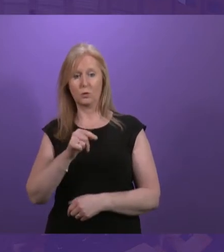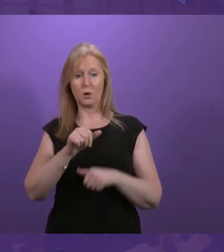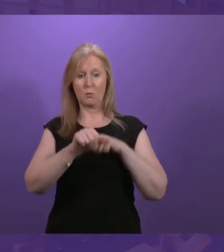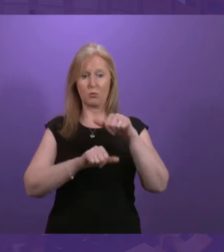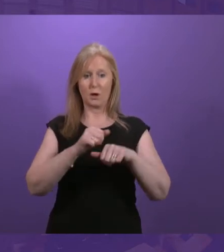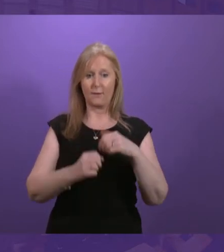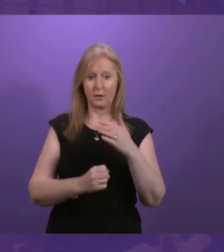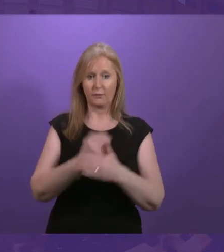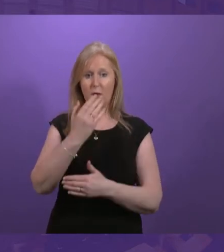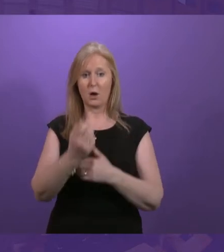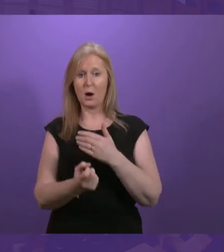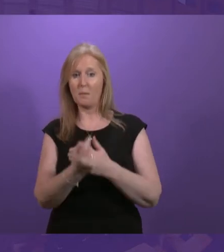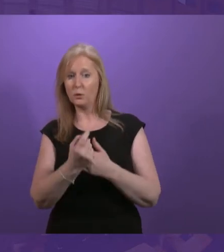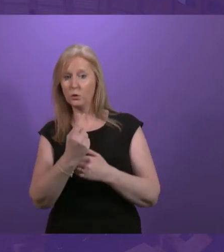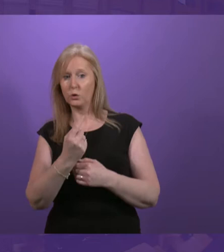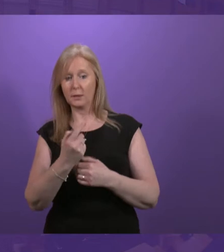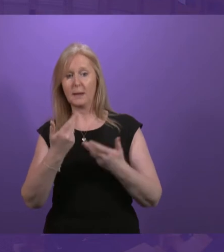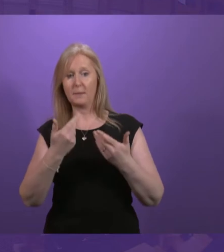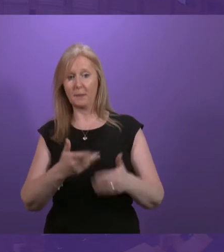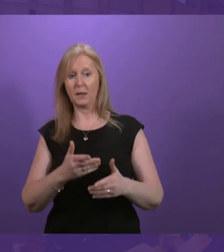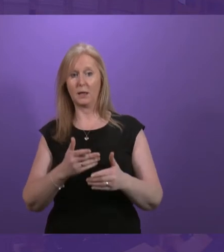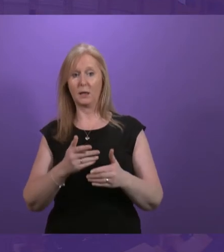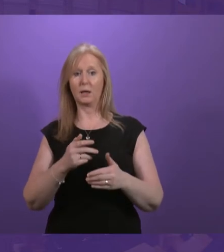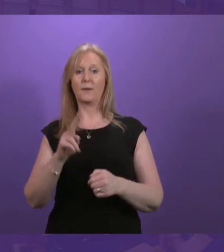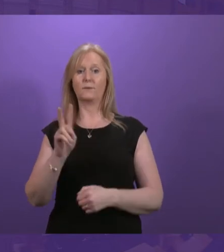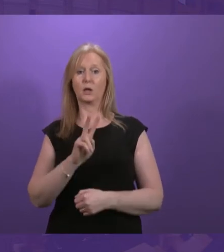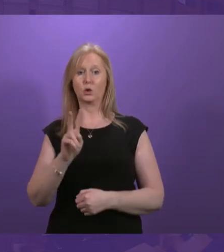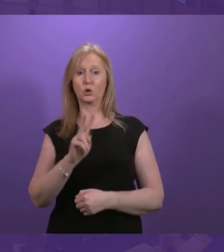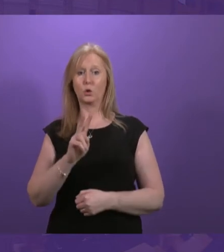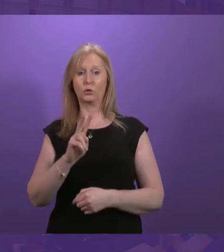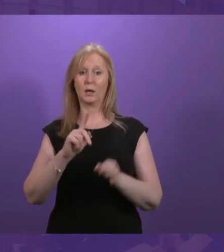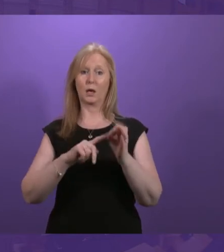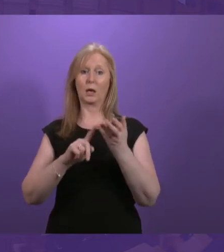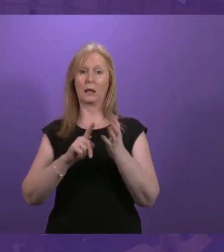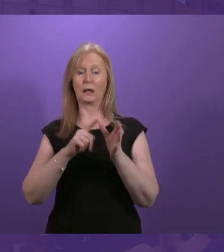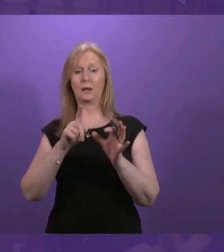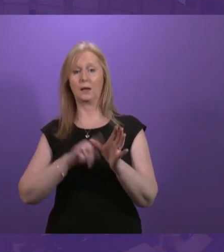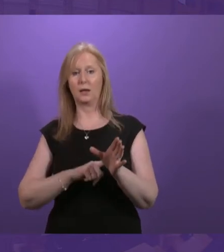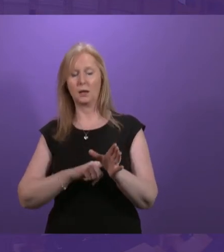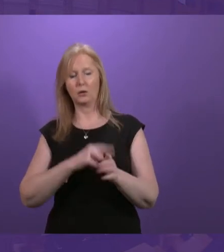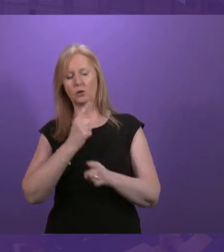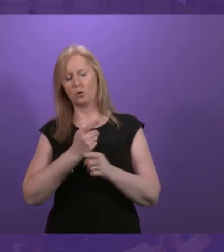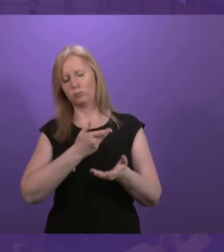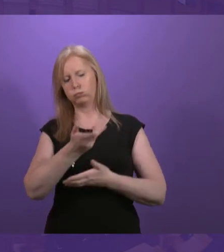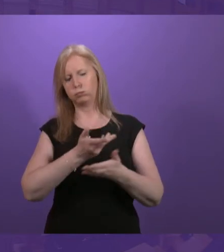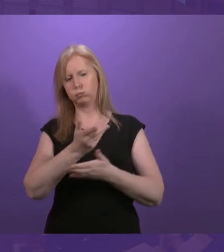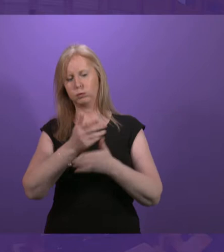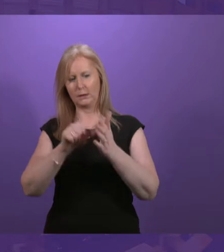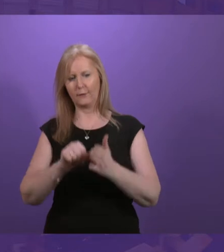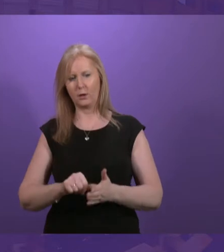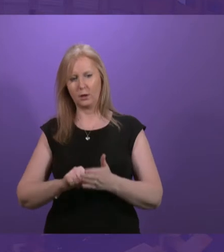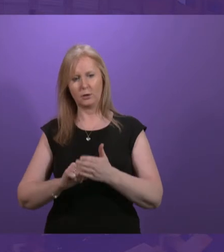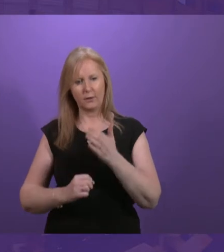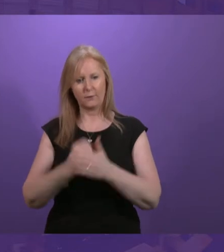development opportunity that she had within Victoria Quay to talk through exactly some of the challenges that we have when we're